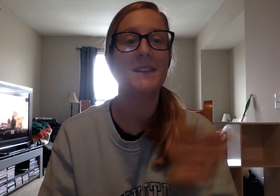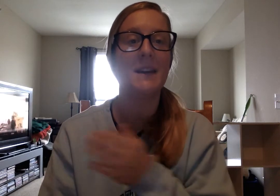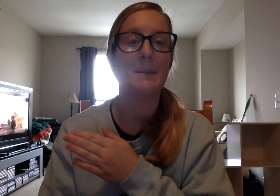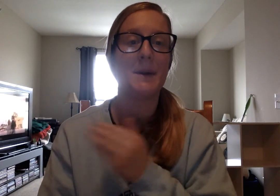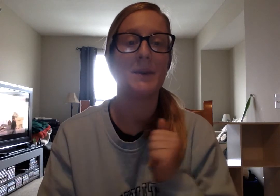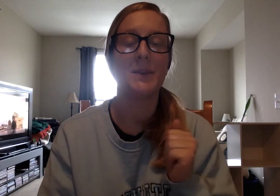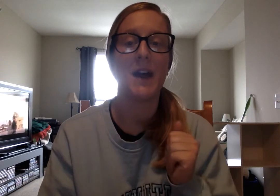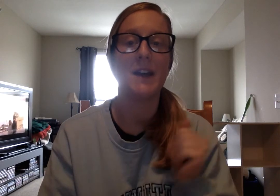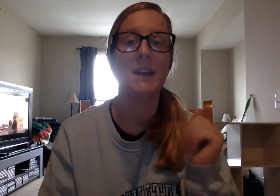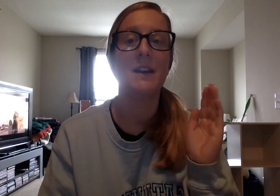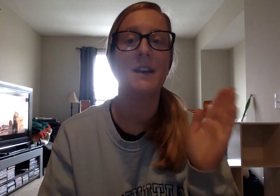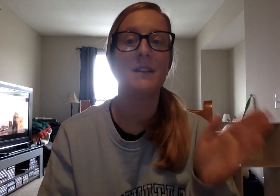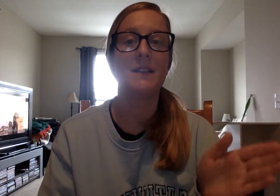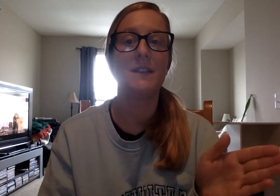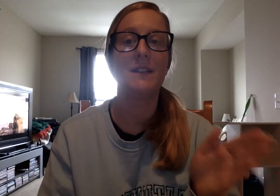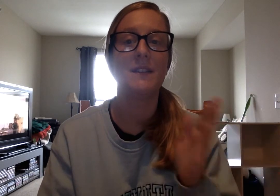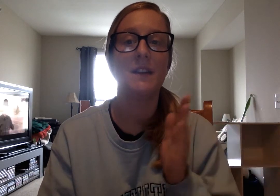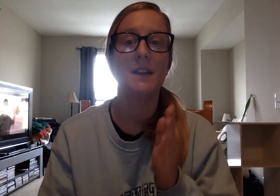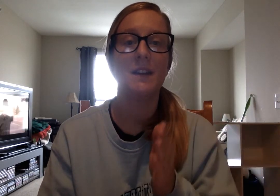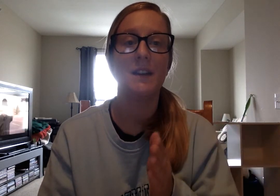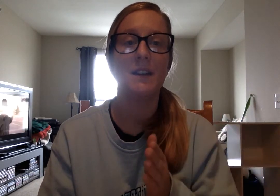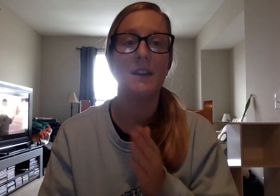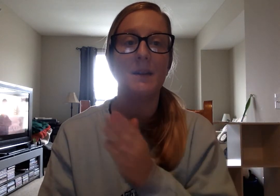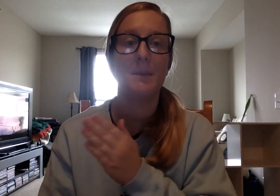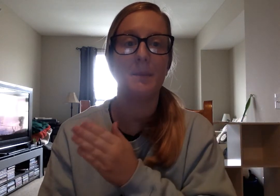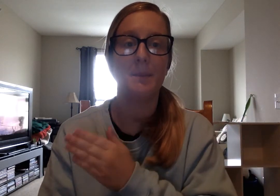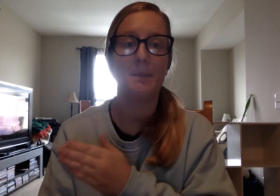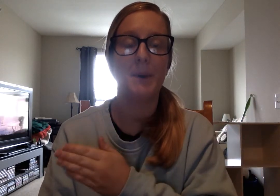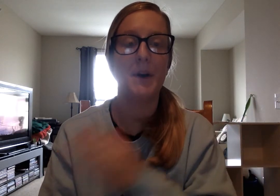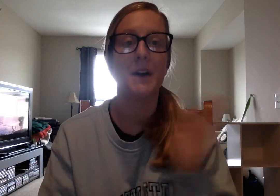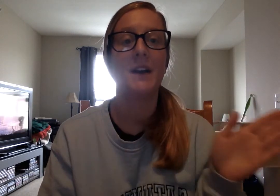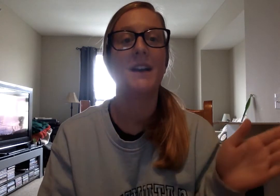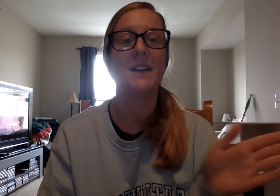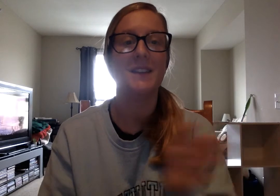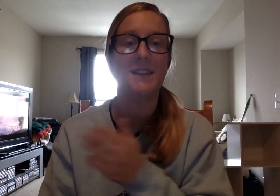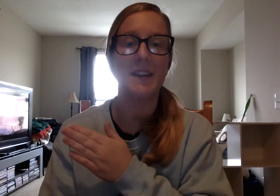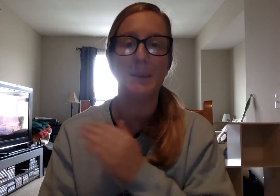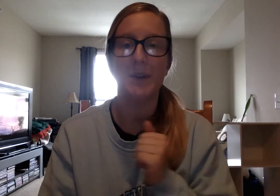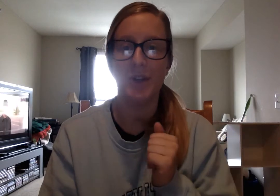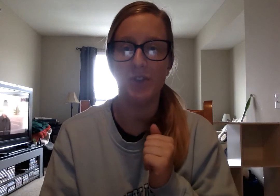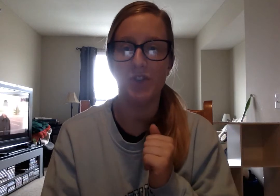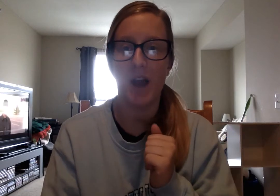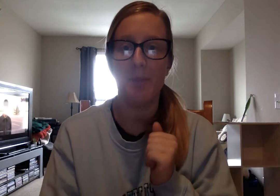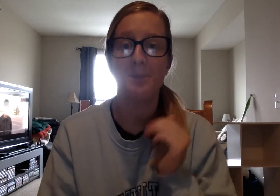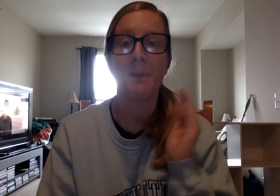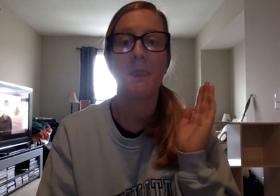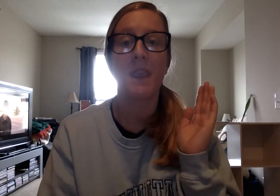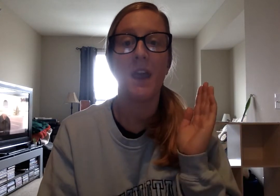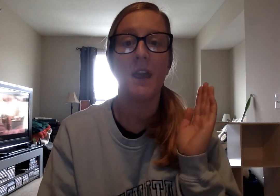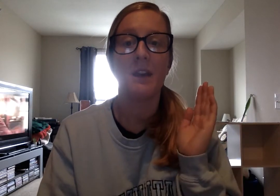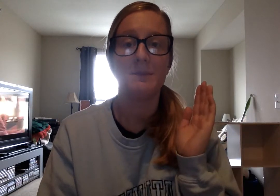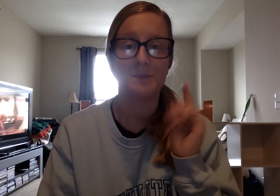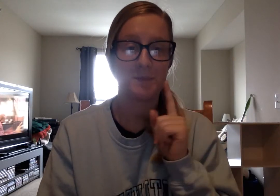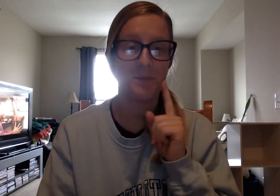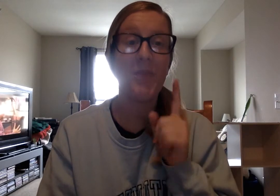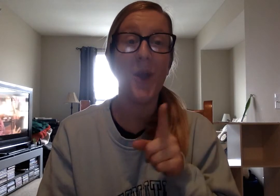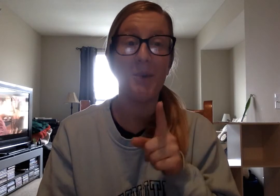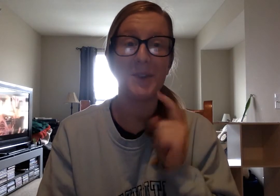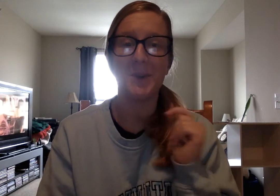Sip. Ready? S-i-p. Sip. Good job. I almost said the